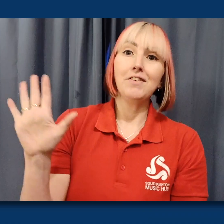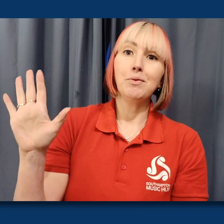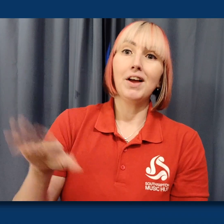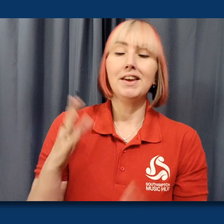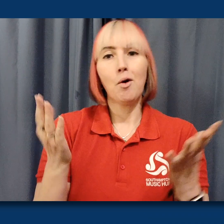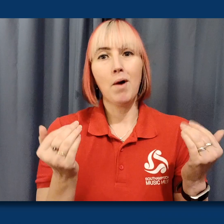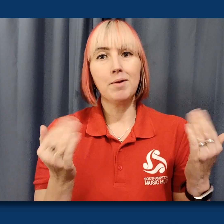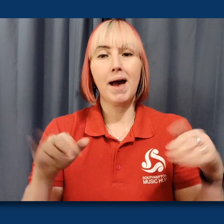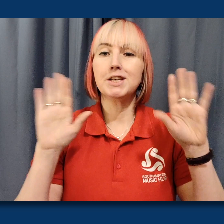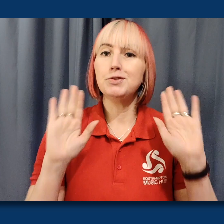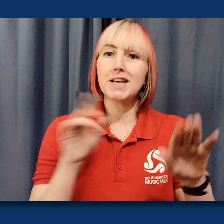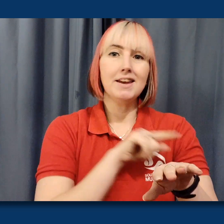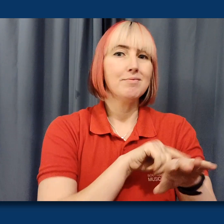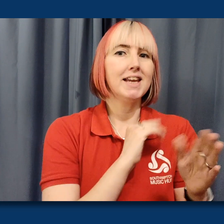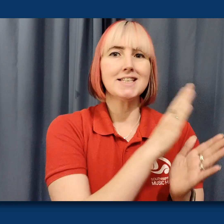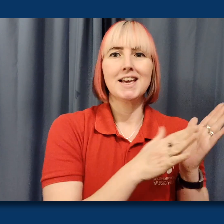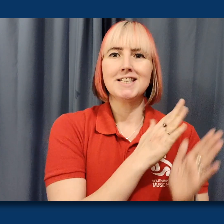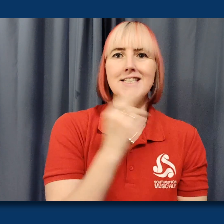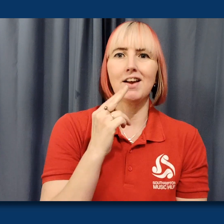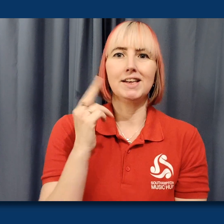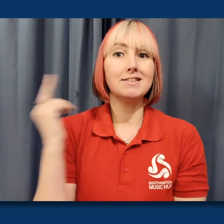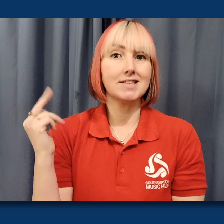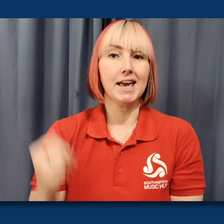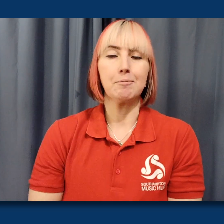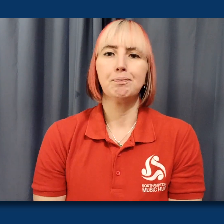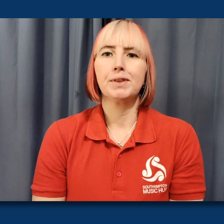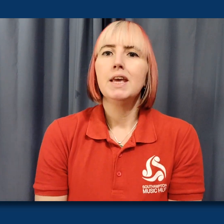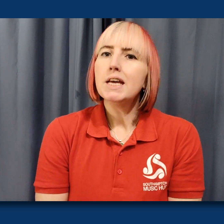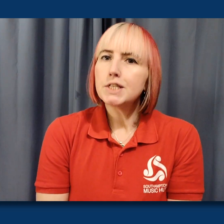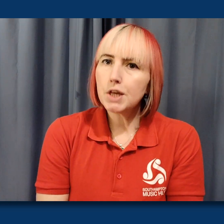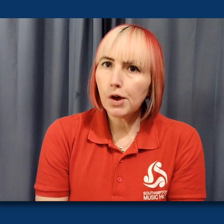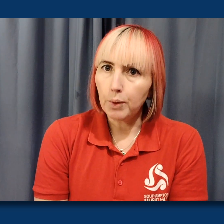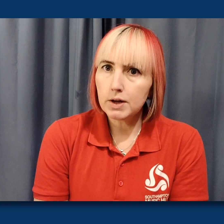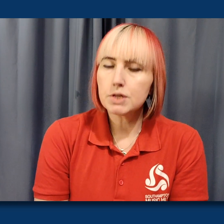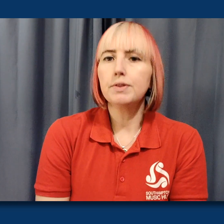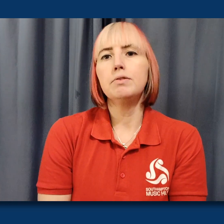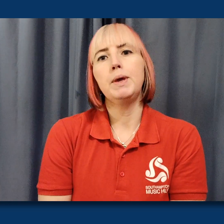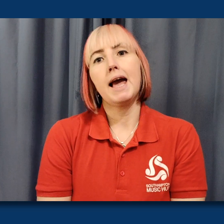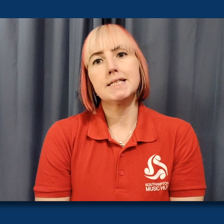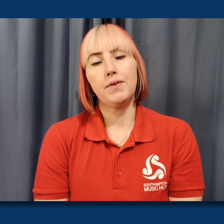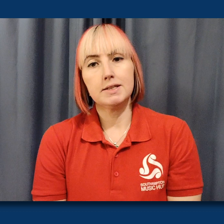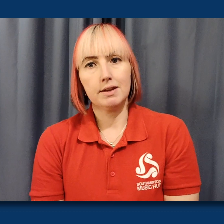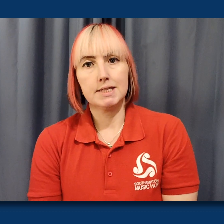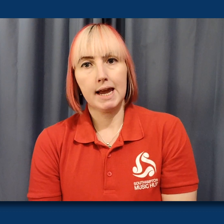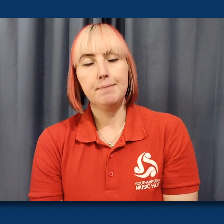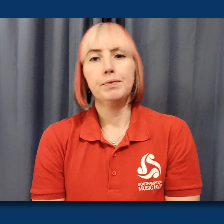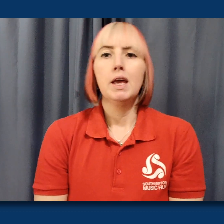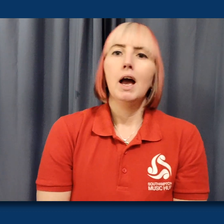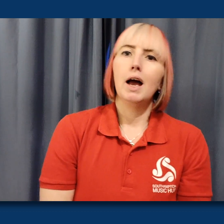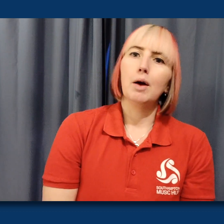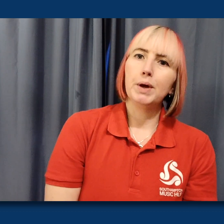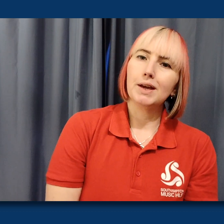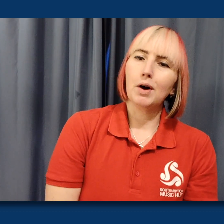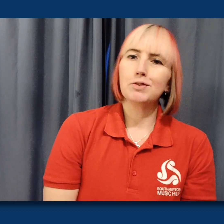Hi everyone, welcome back to 10 minute sign and sing. So our song this week, as it's Valentine's Day,